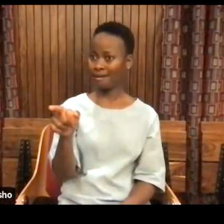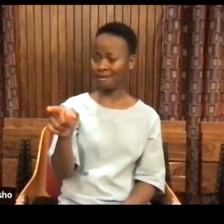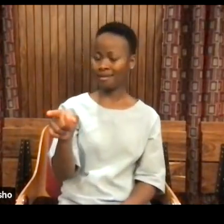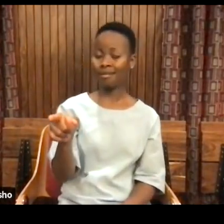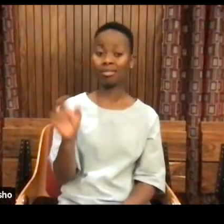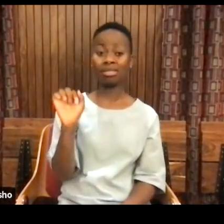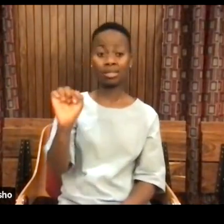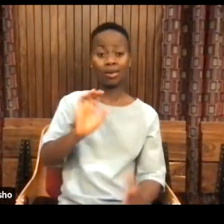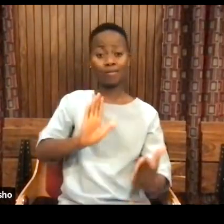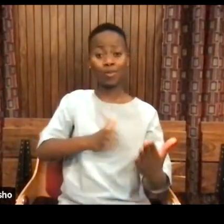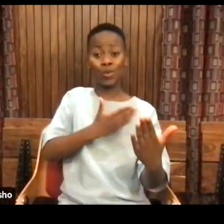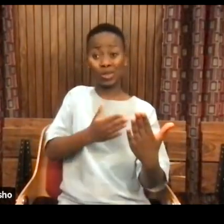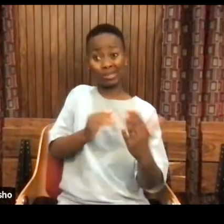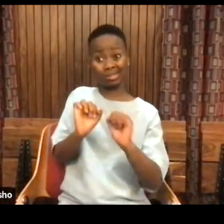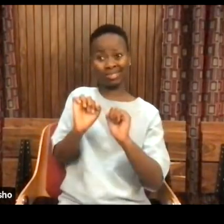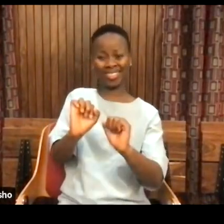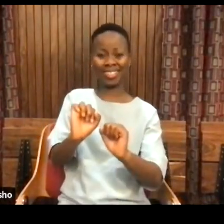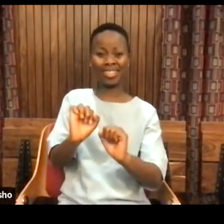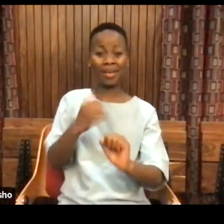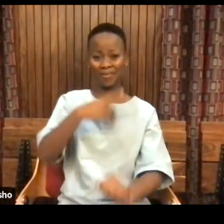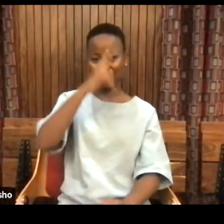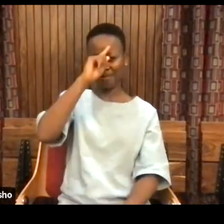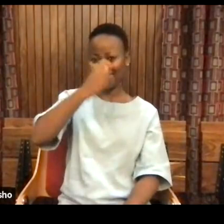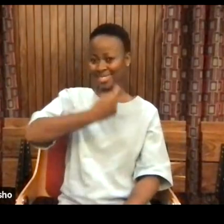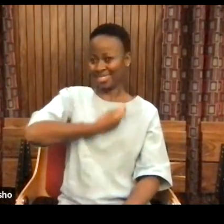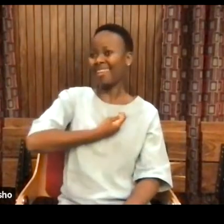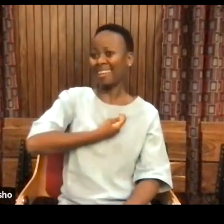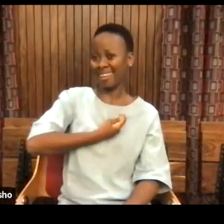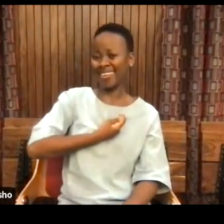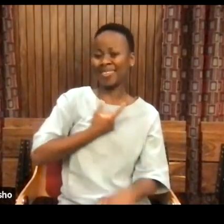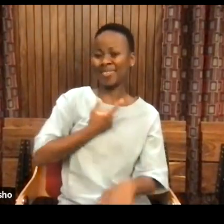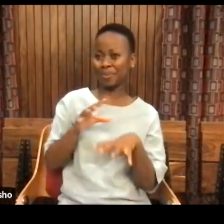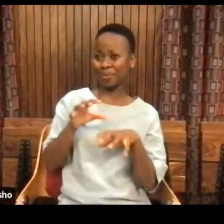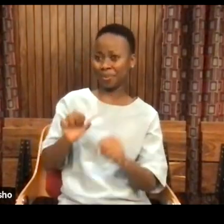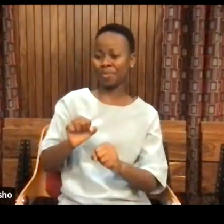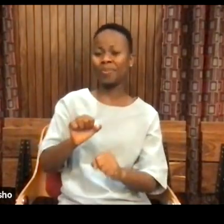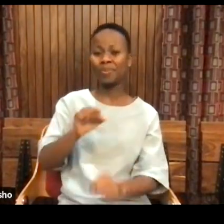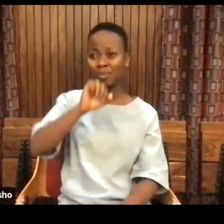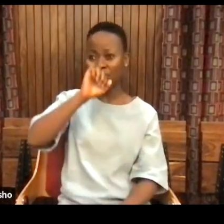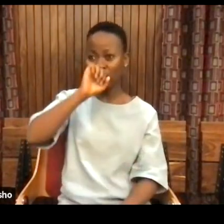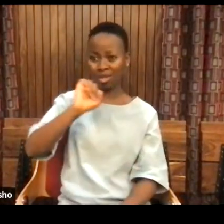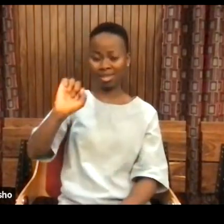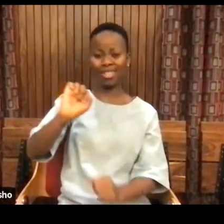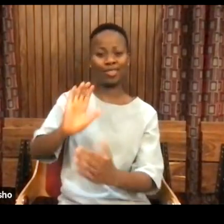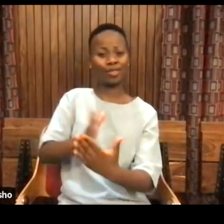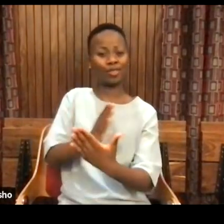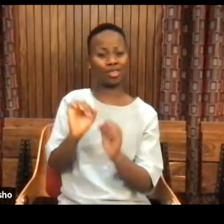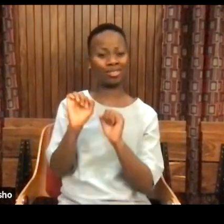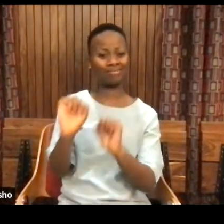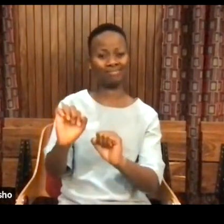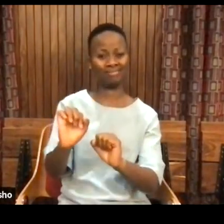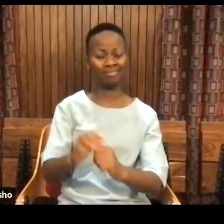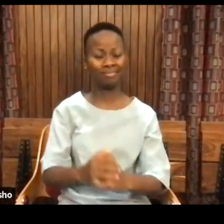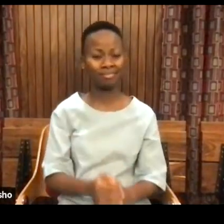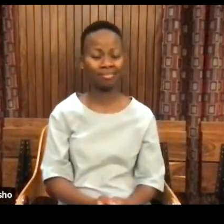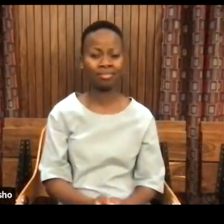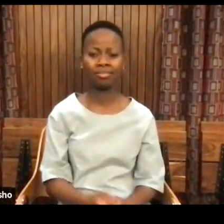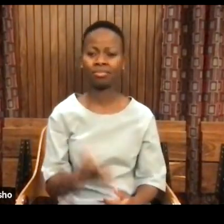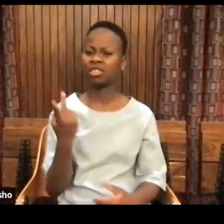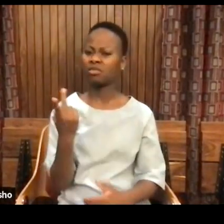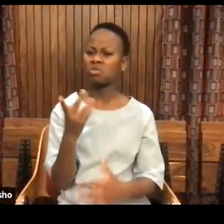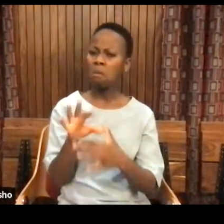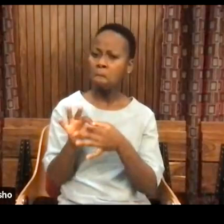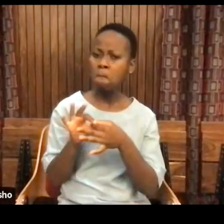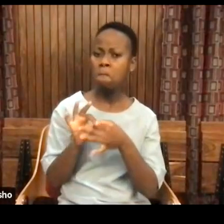I continue to, as my son would say, bump on my playlist. And we can connect